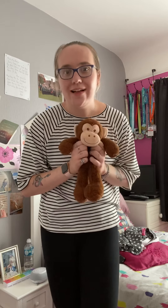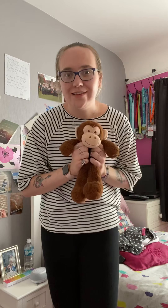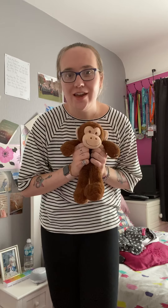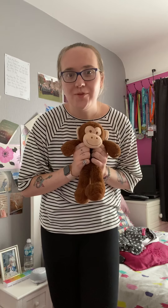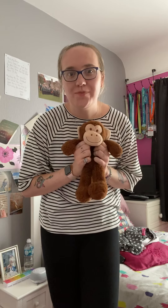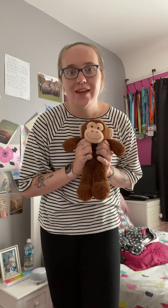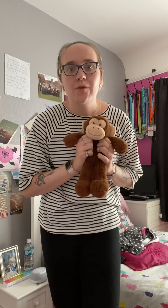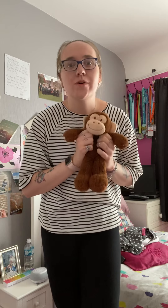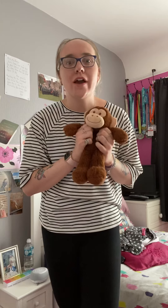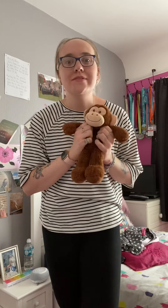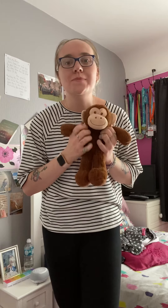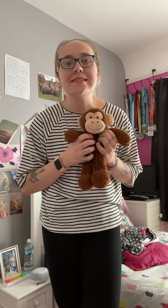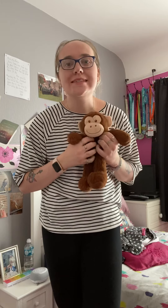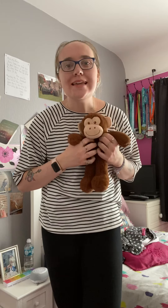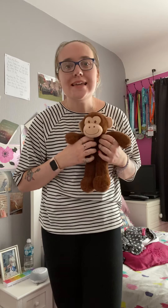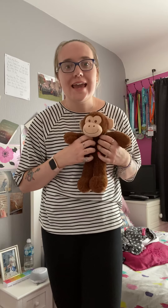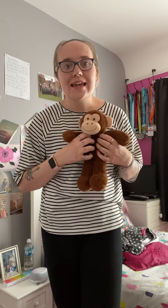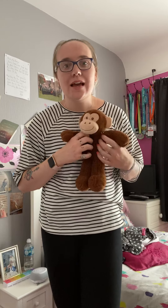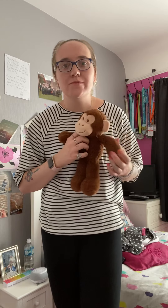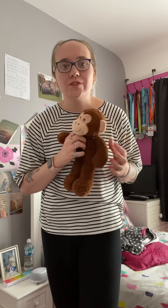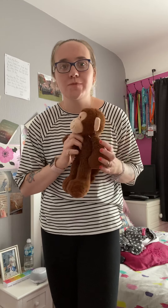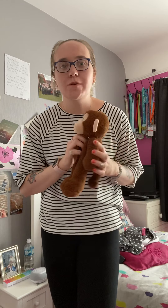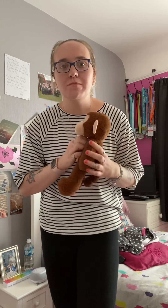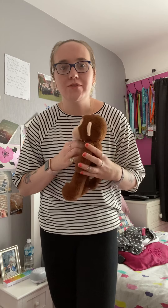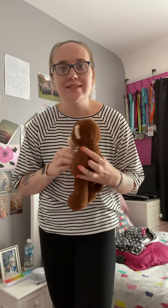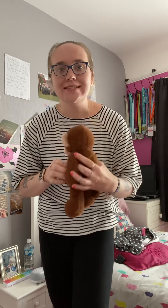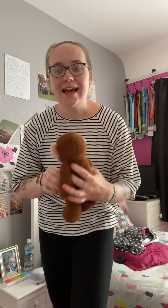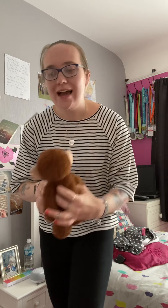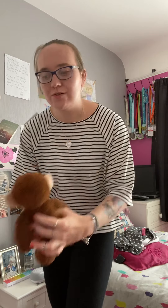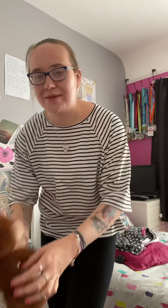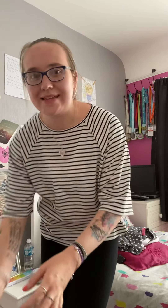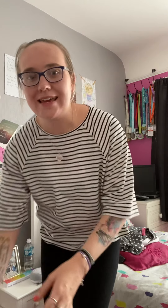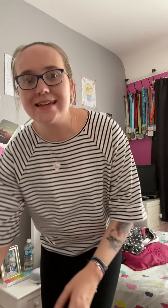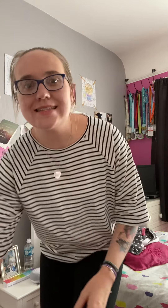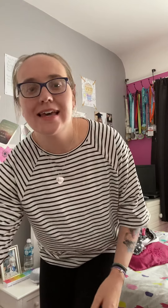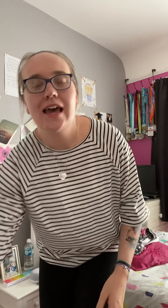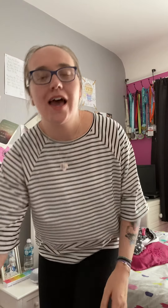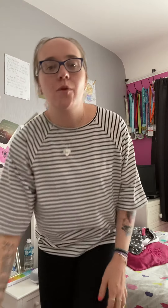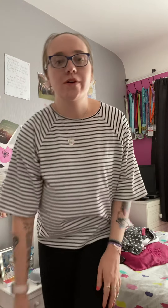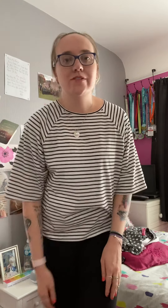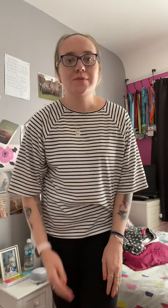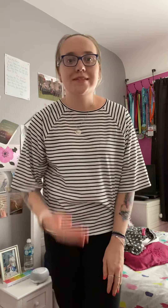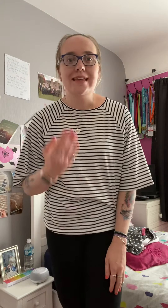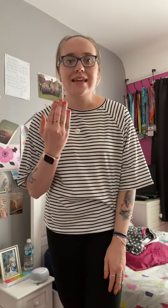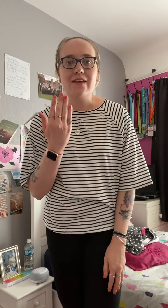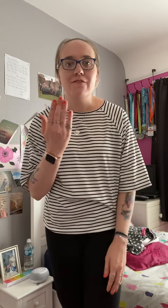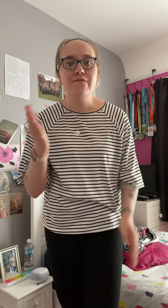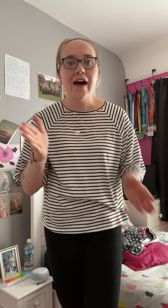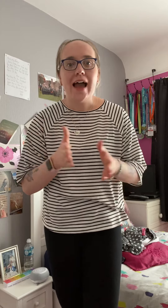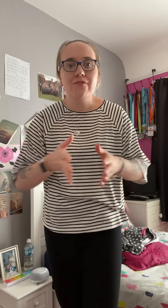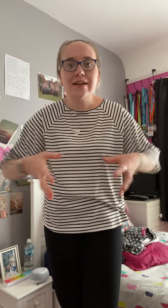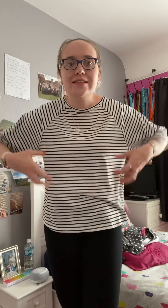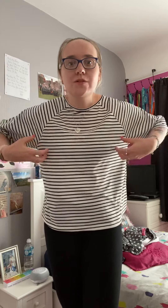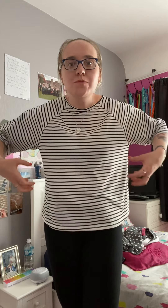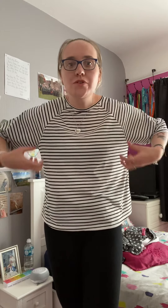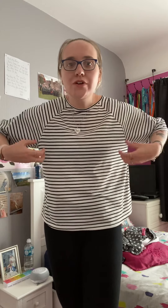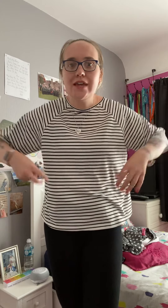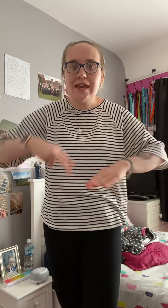you. We're going to be singing. I'm just going to put Monty down a minute. We're going to be singing Five Little Monkeys